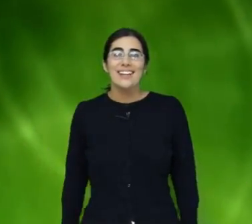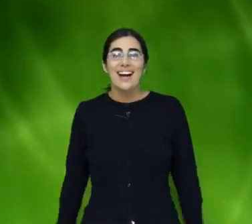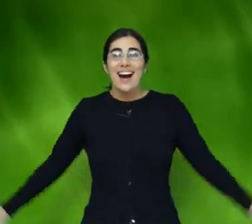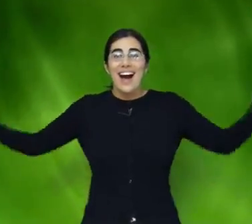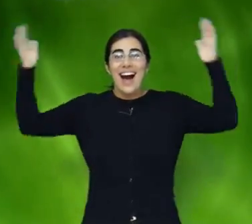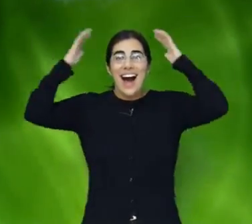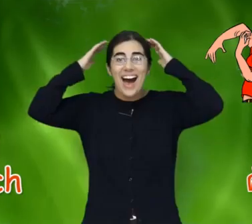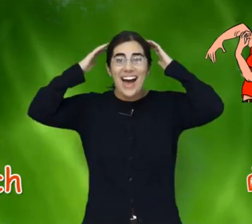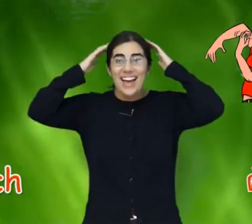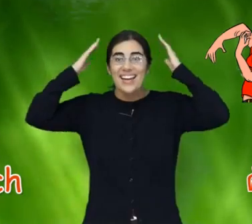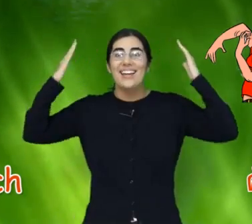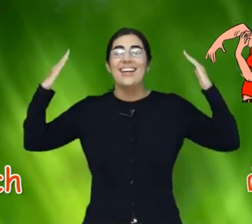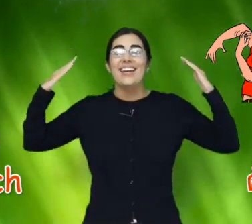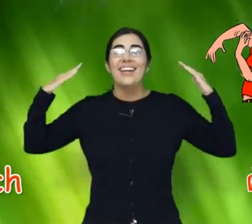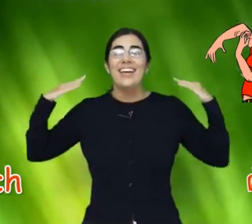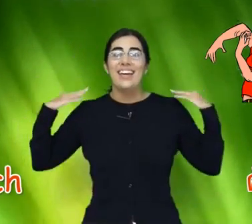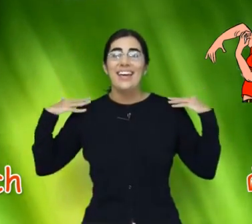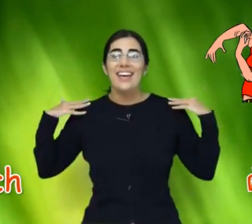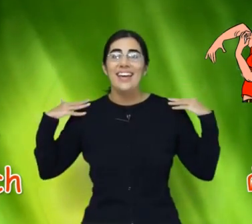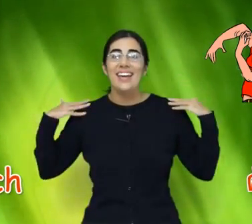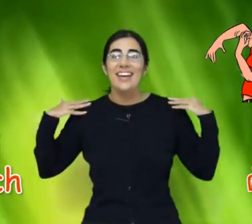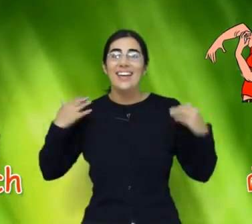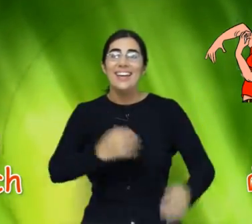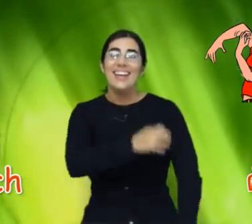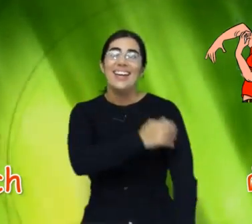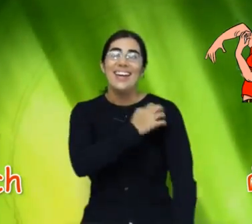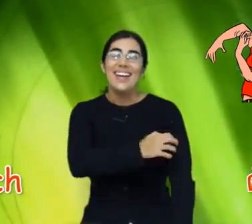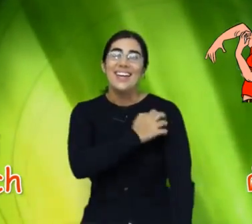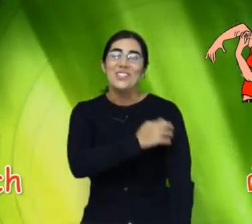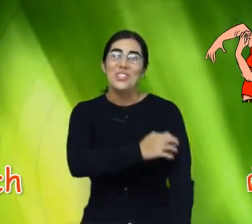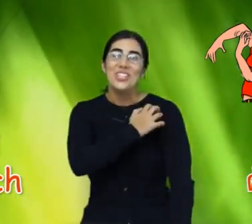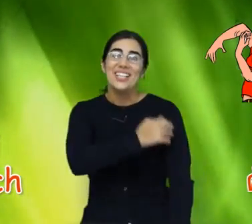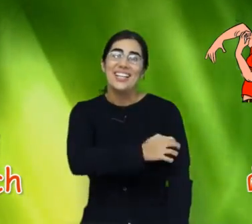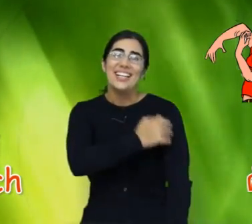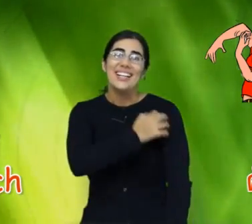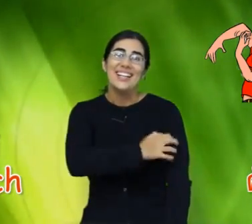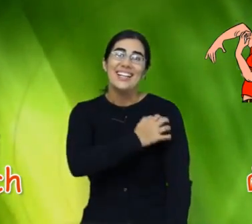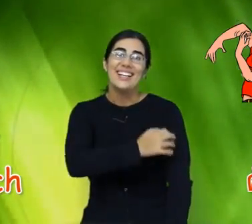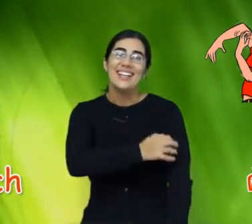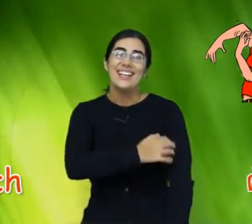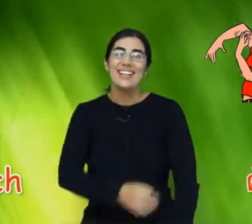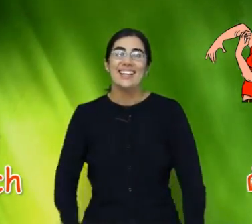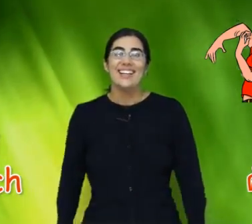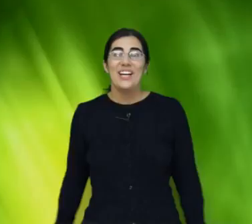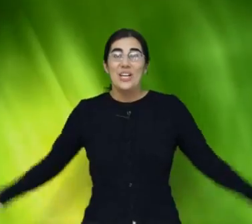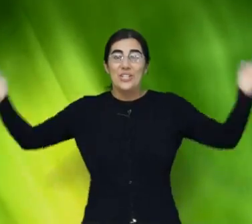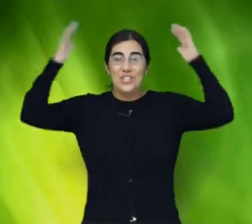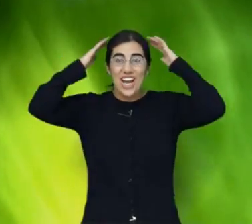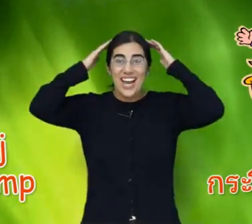I. I. Itch. J.